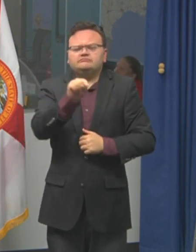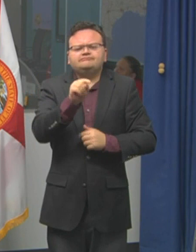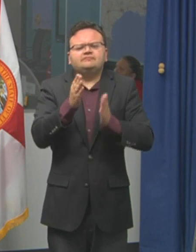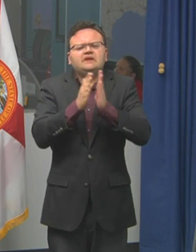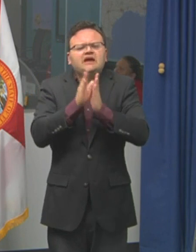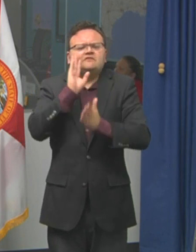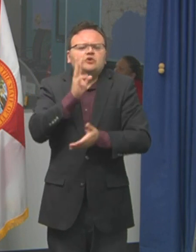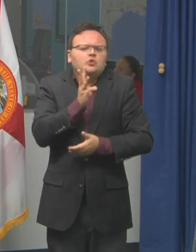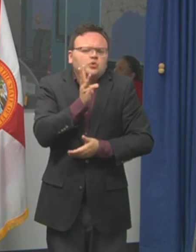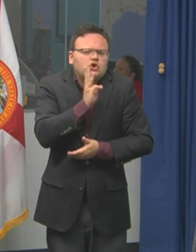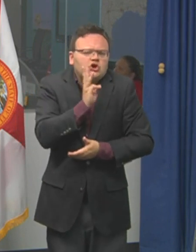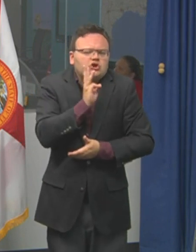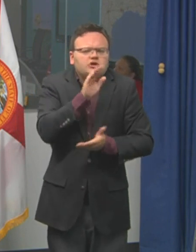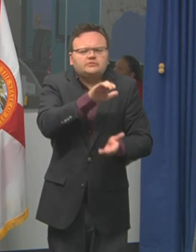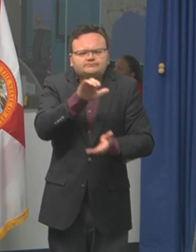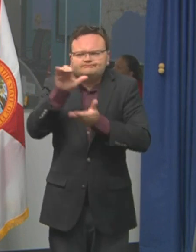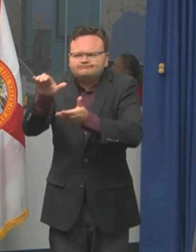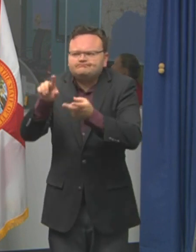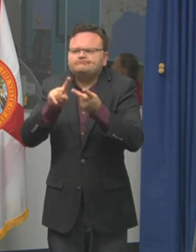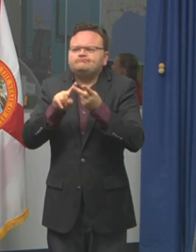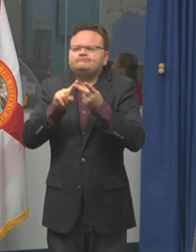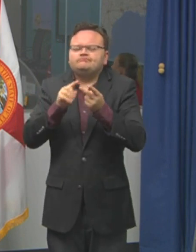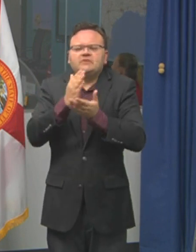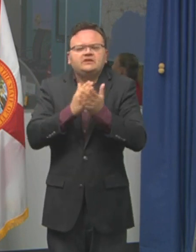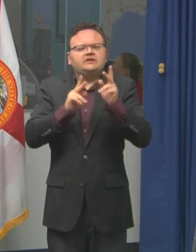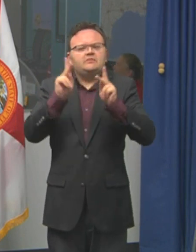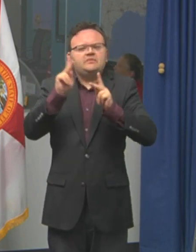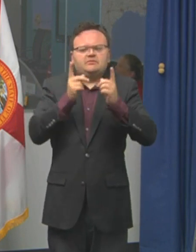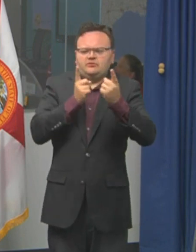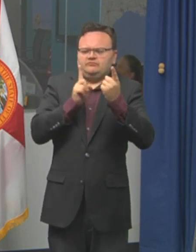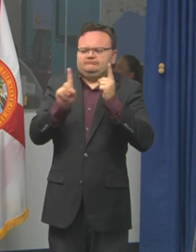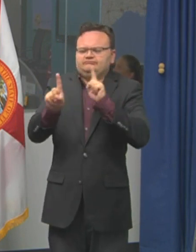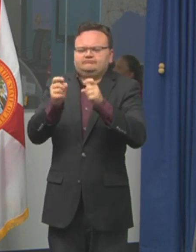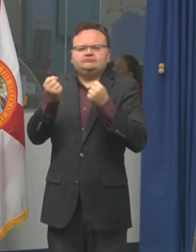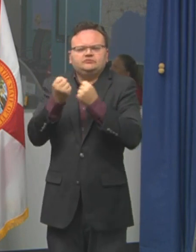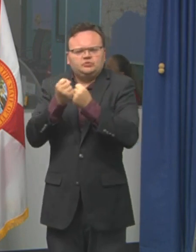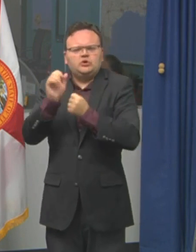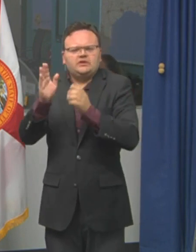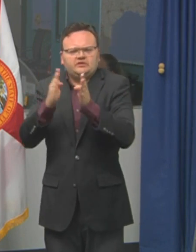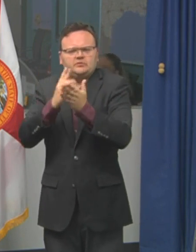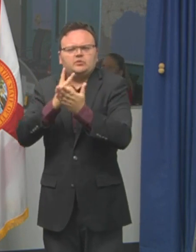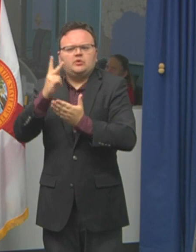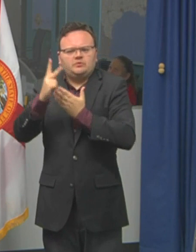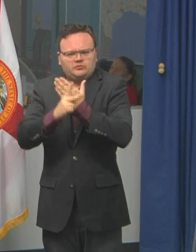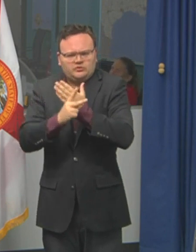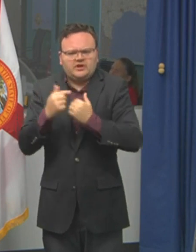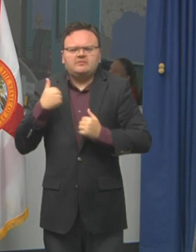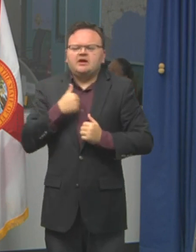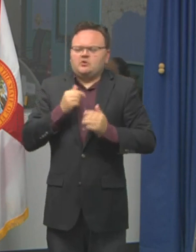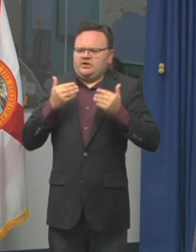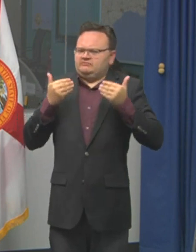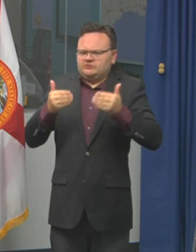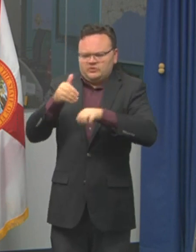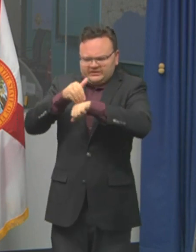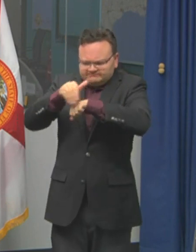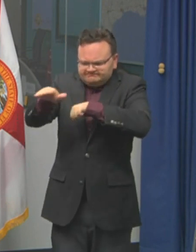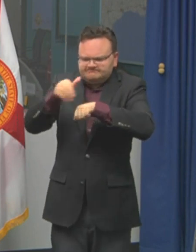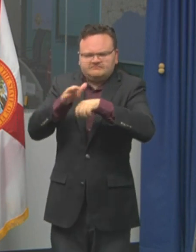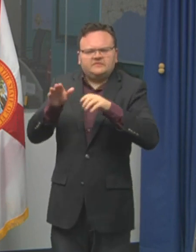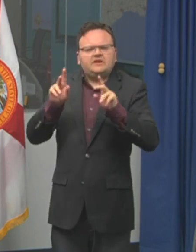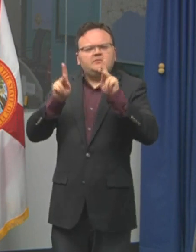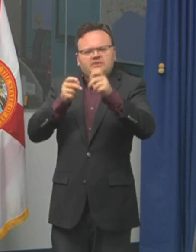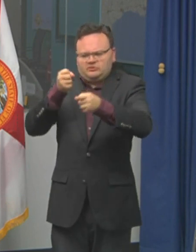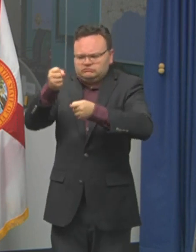to a handful of personnel to help augment their very small programs. So we are filling those requests today. They will arrive